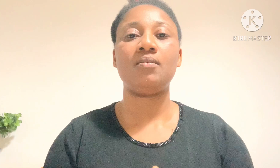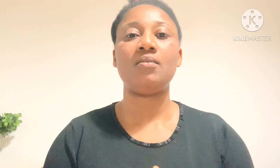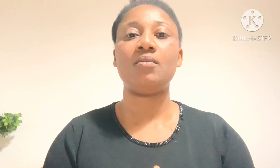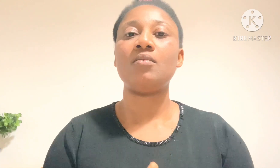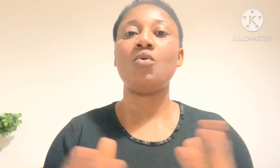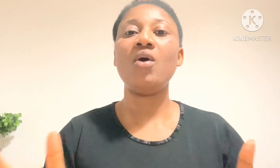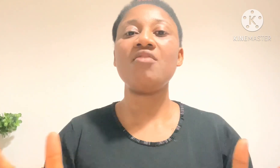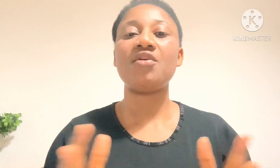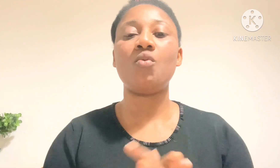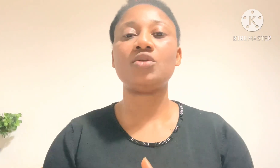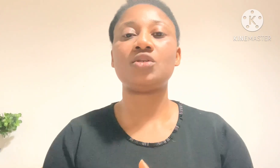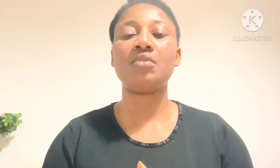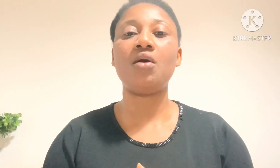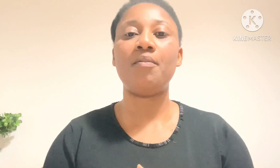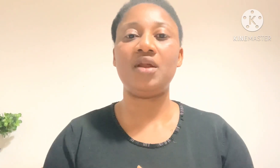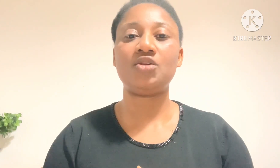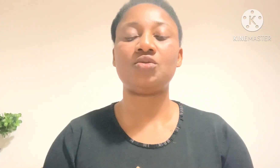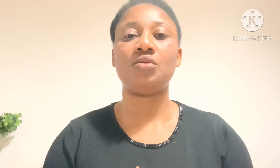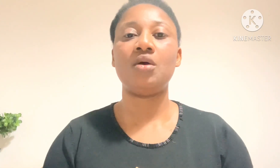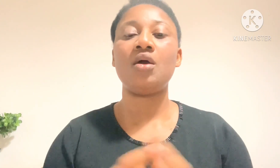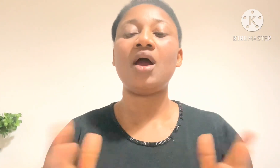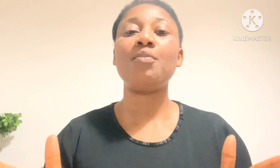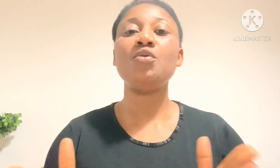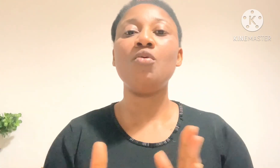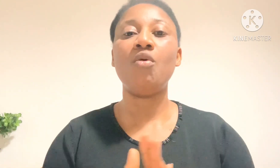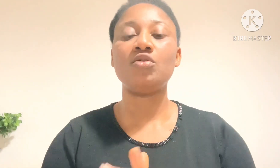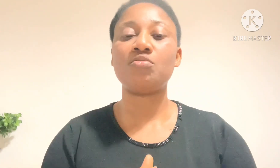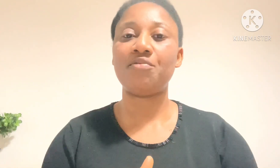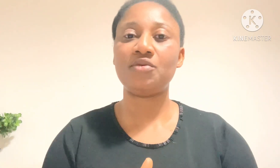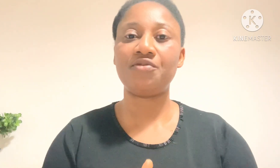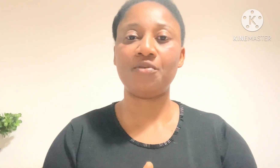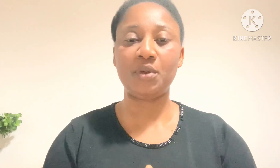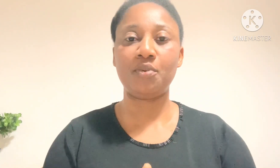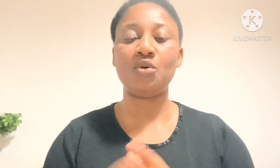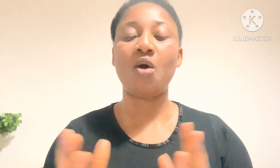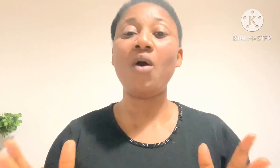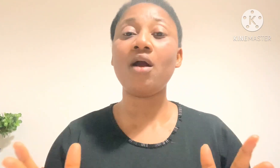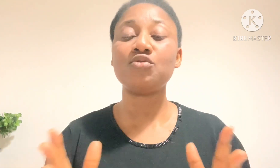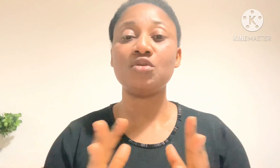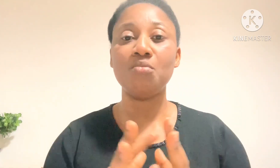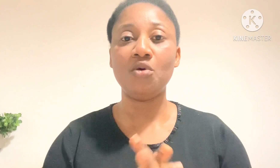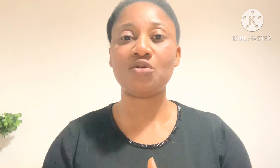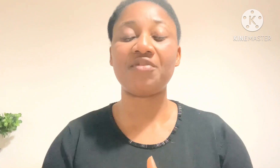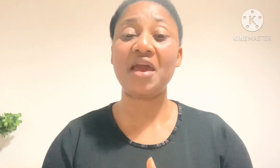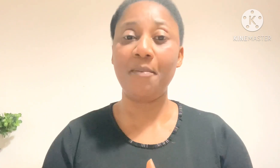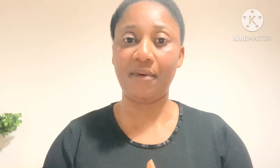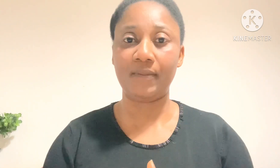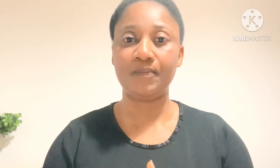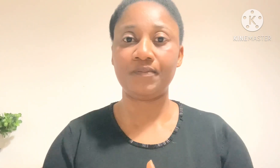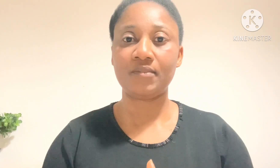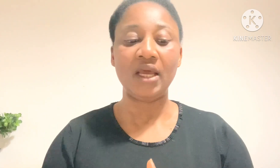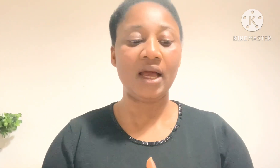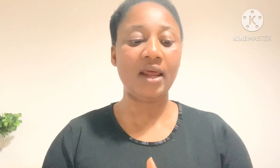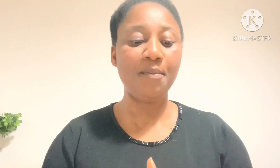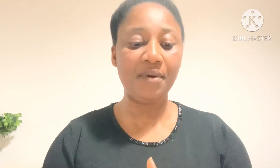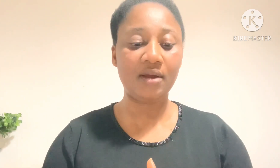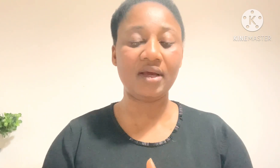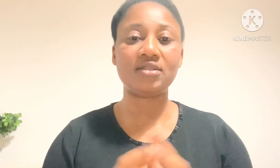Wherever you're watching, may God bless you. Happy new month, my beautiful people. You are welcome to the month of April. And I pray that